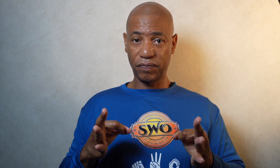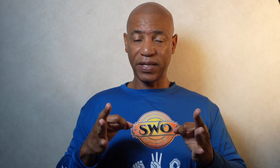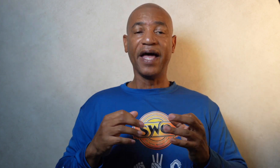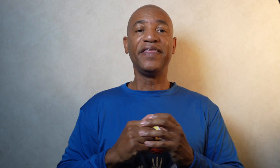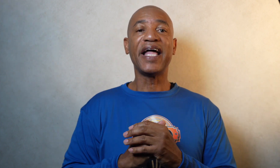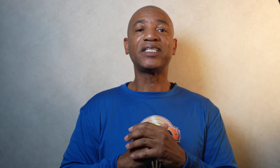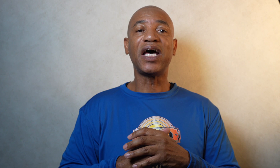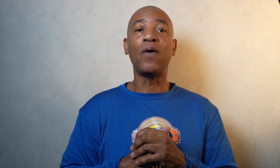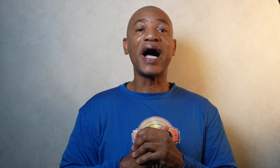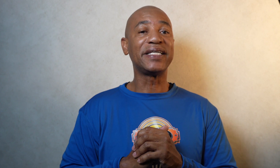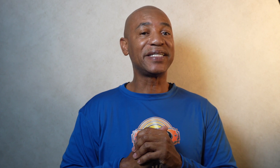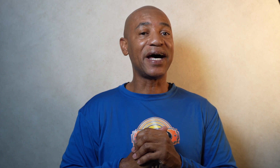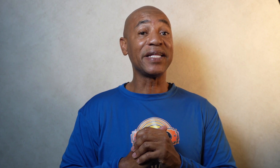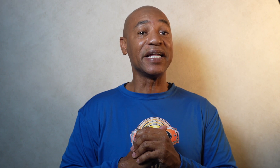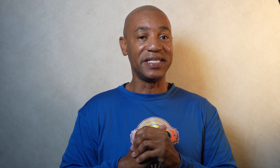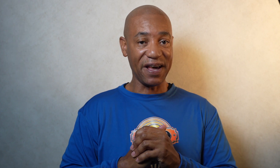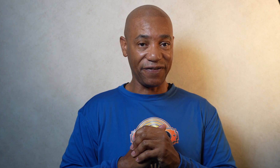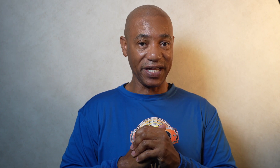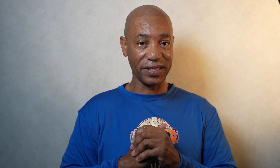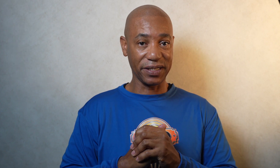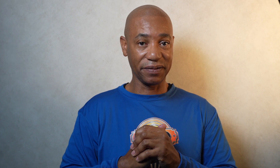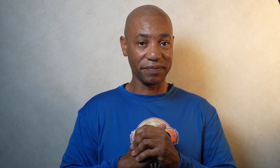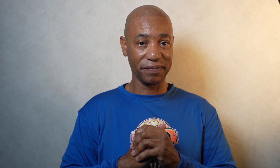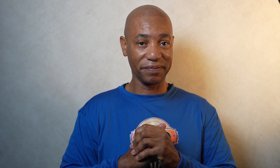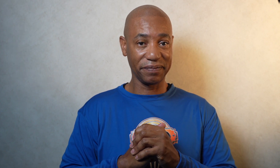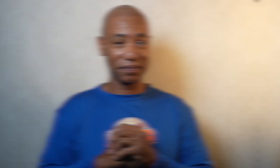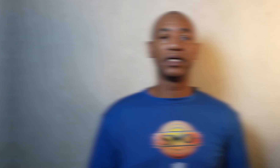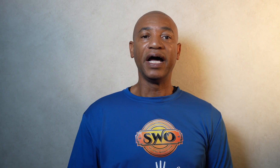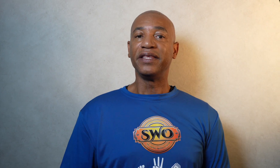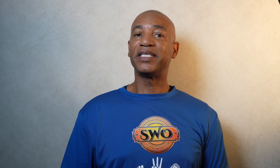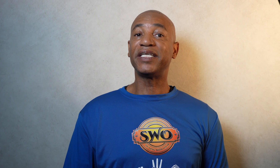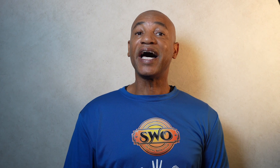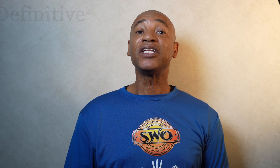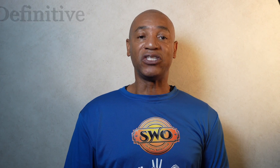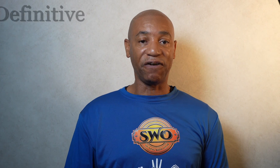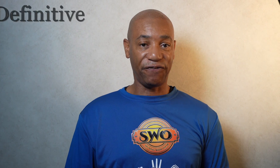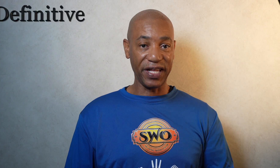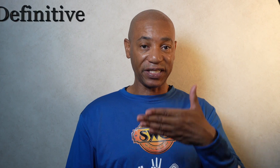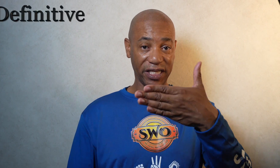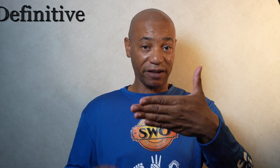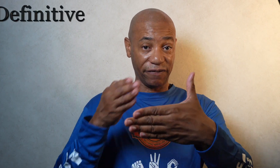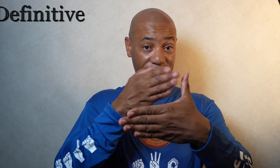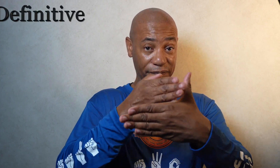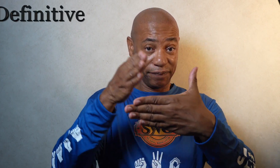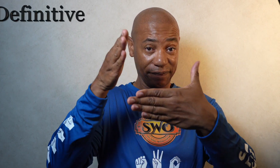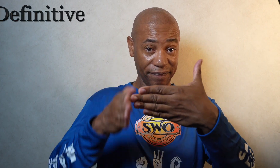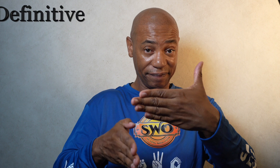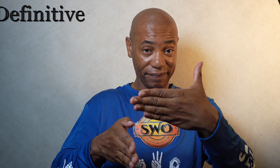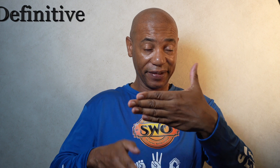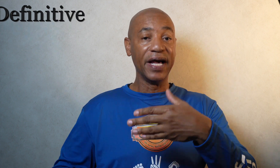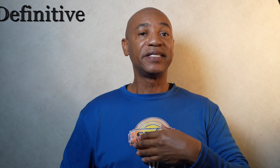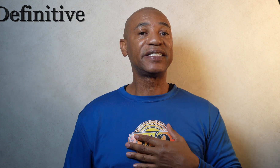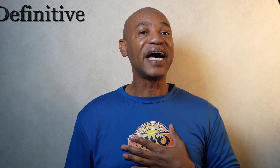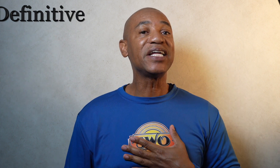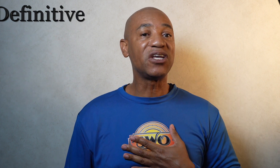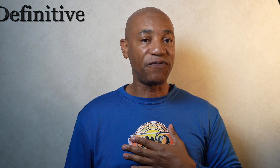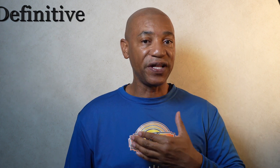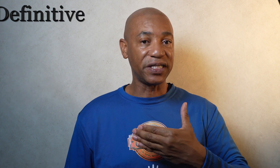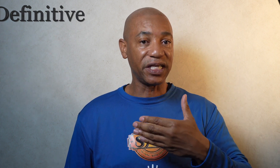That is how I sign definite. The sign definitive. To sign definitive